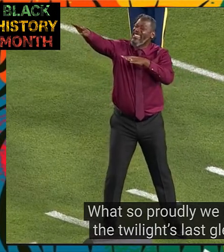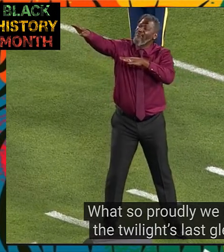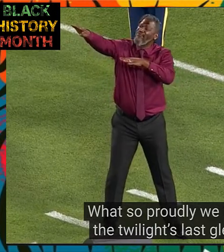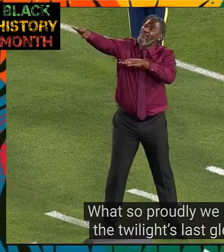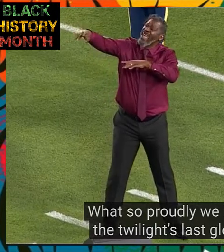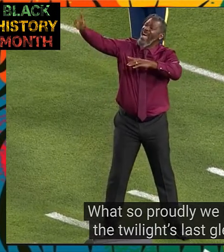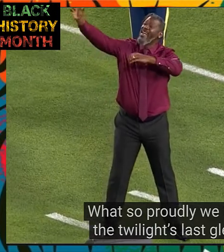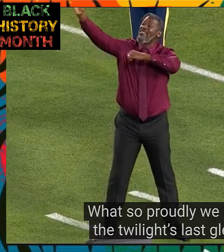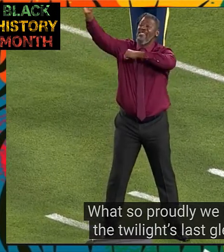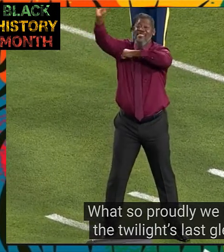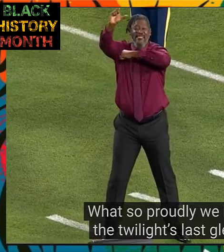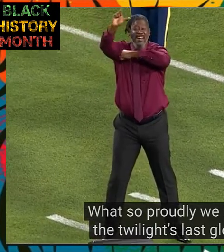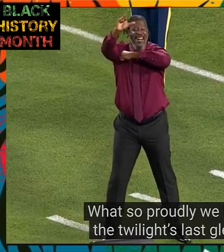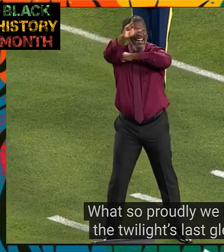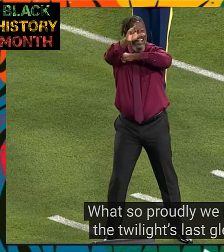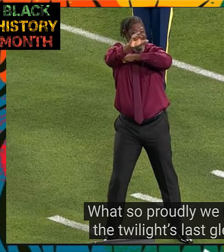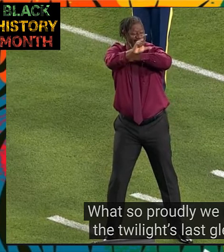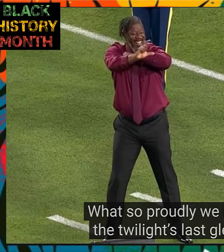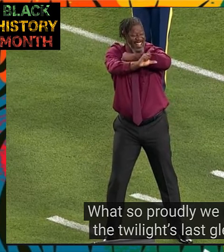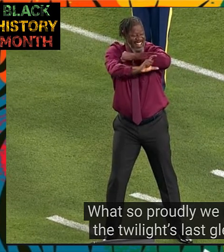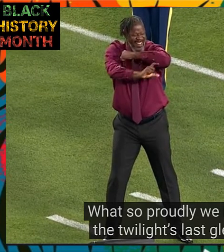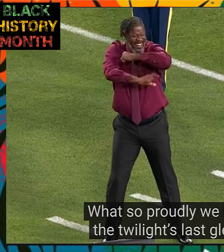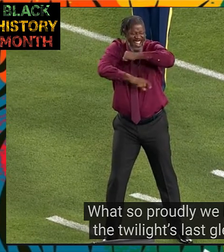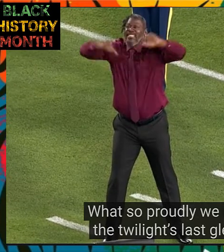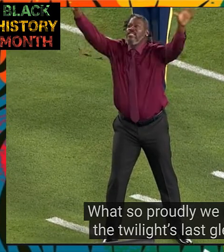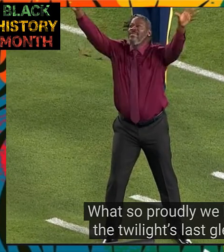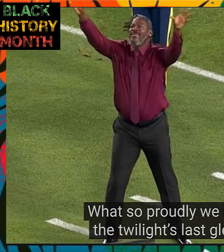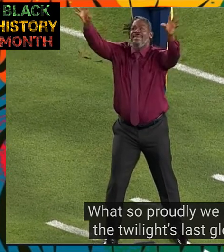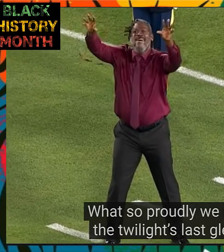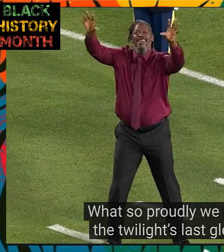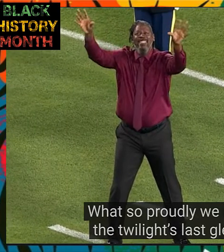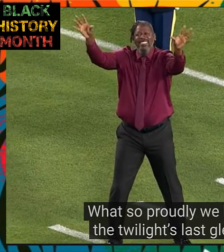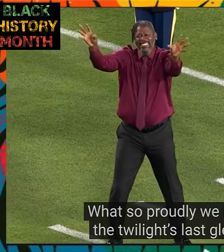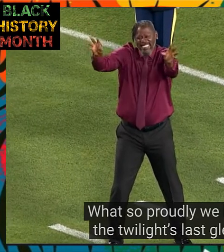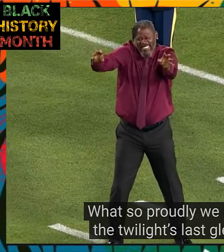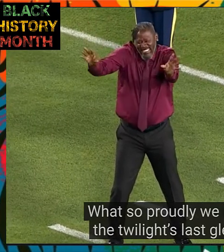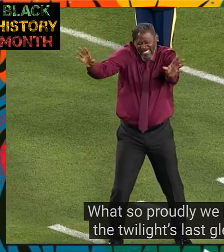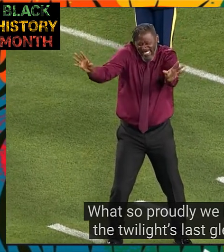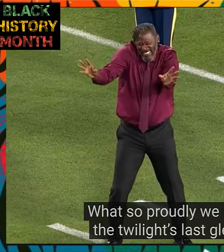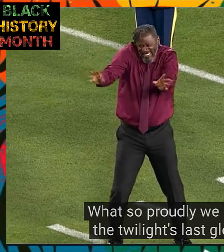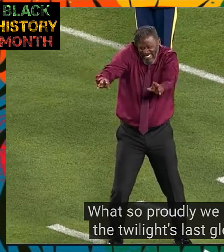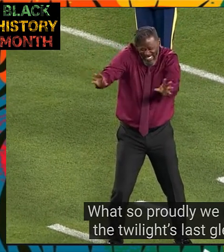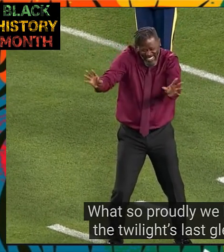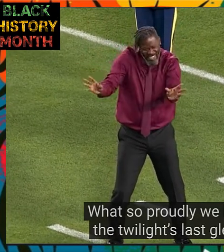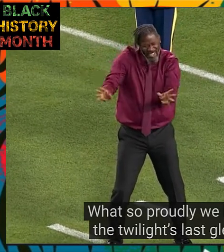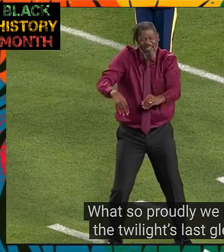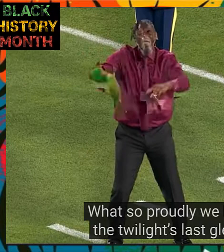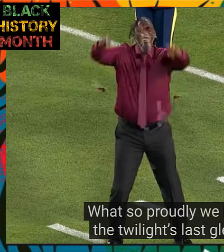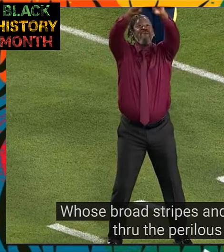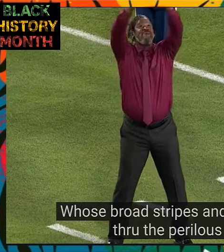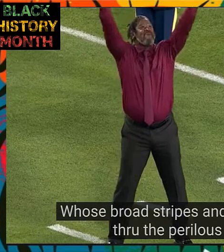At the twilight's last gleaming